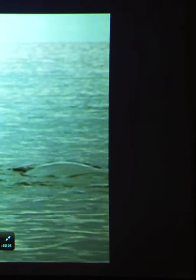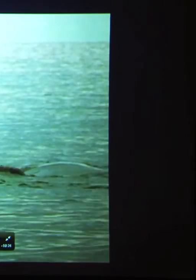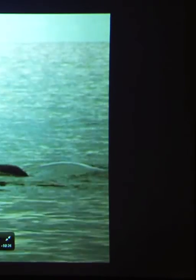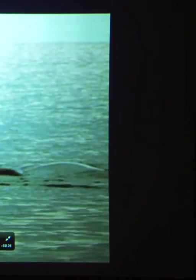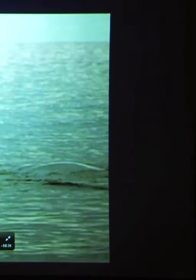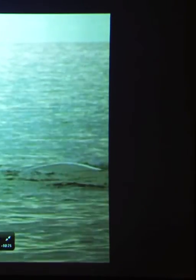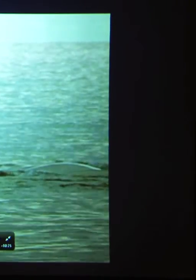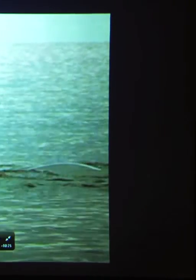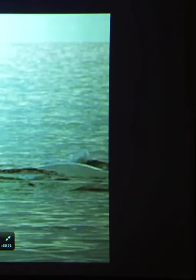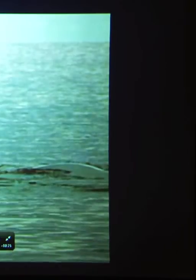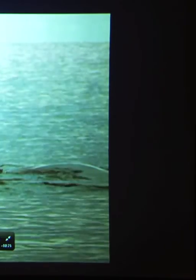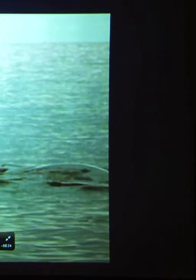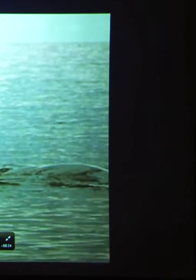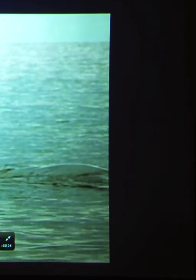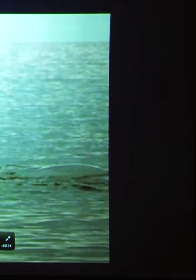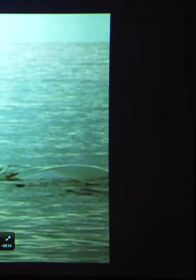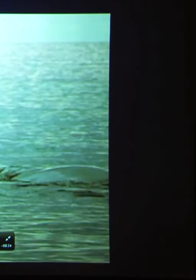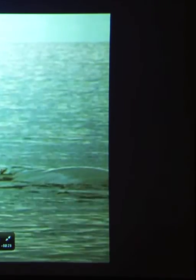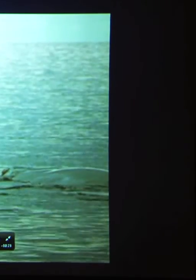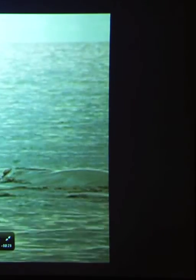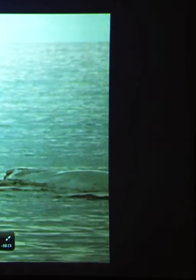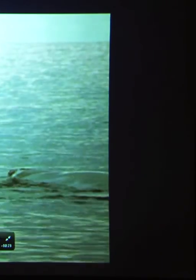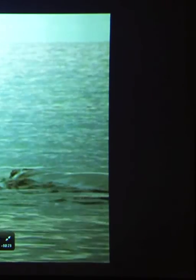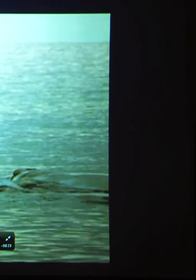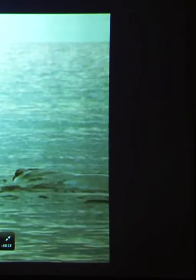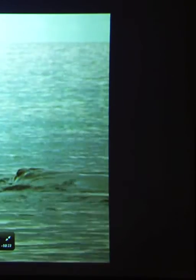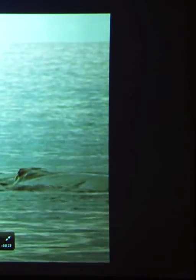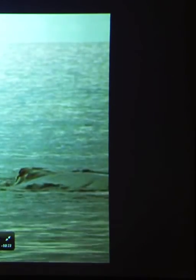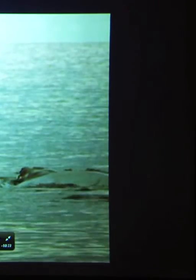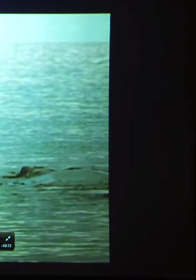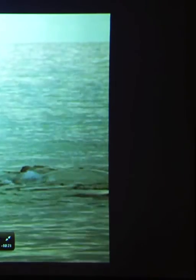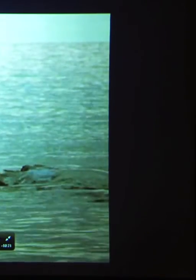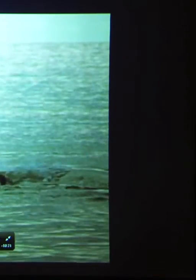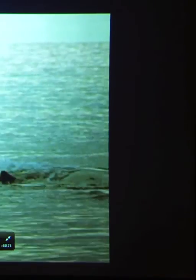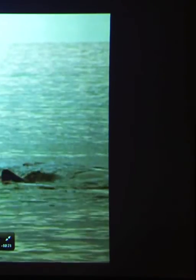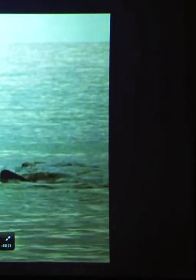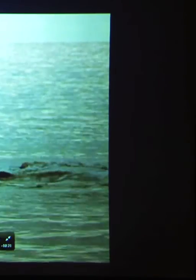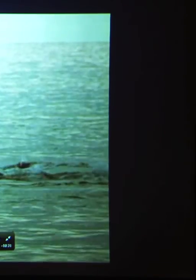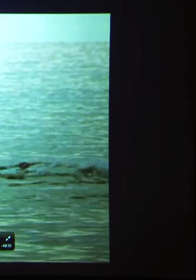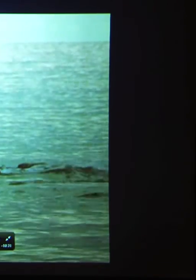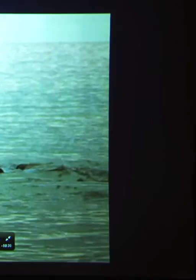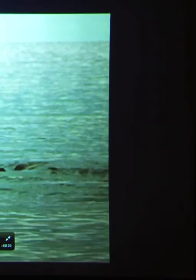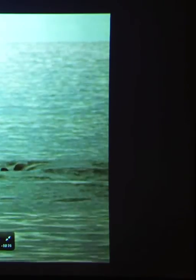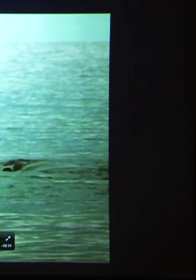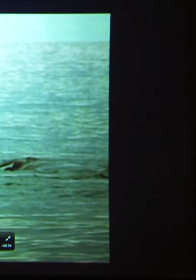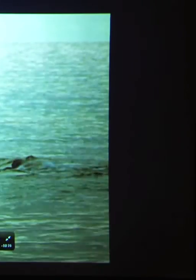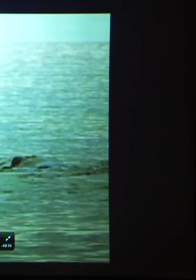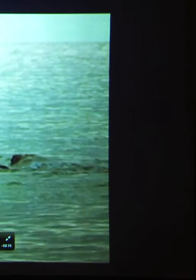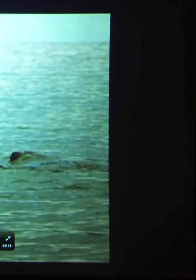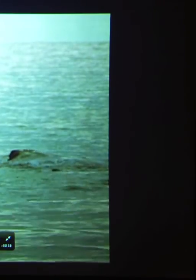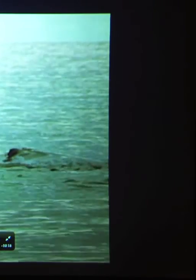Our waters host 35 different species of whales and dolphins. On the world map, we are cetacean central.